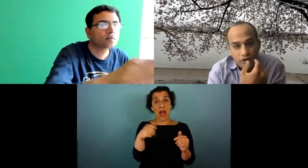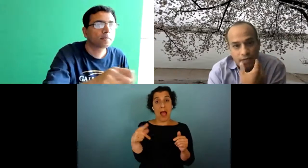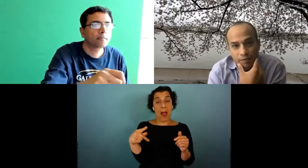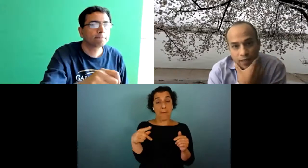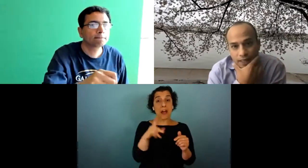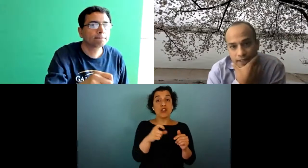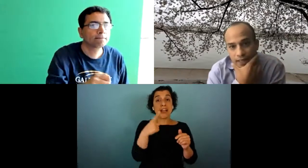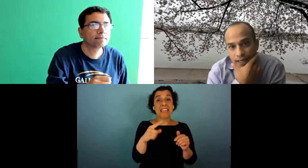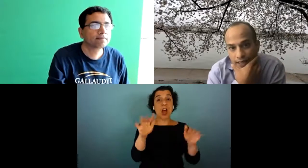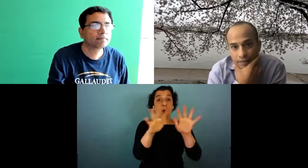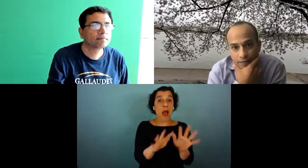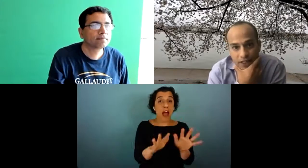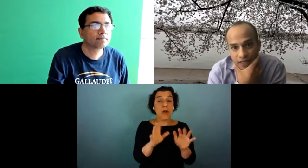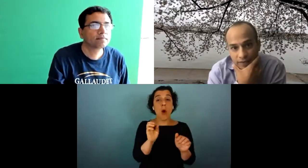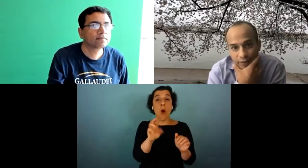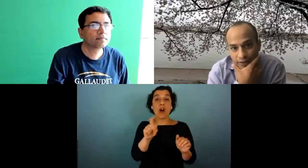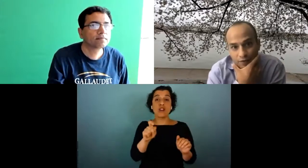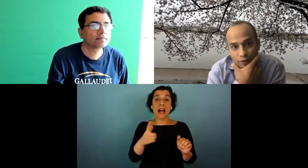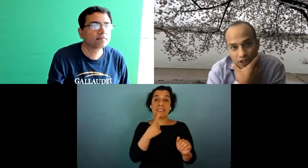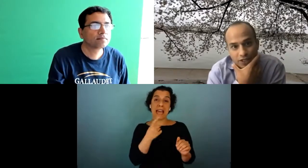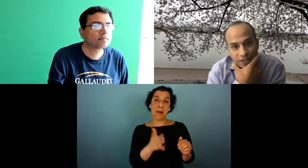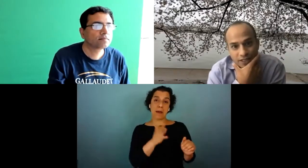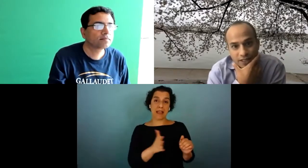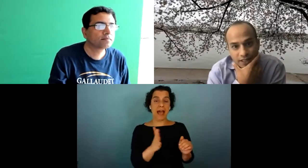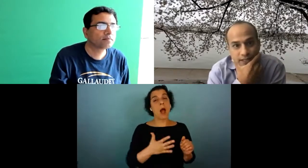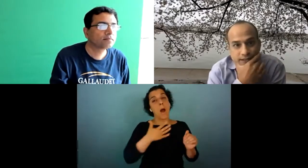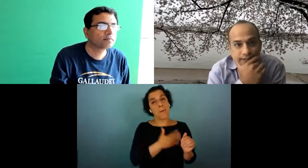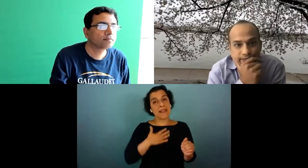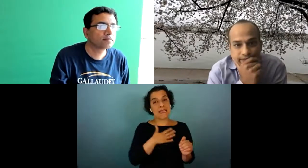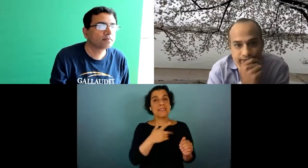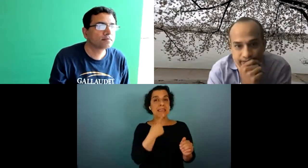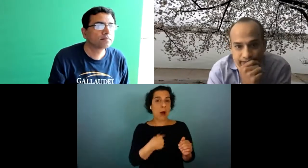or should i be polite and say alexa please tell me the weather in washington dc